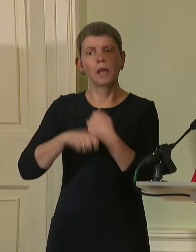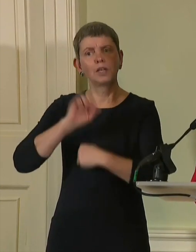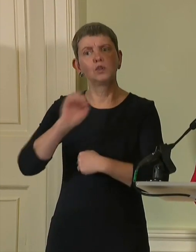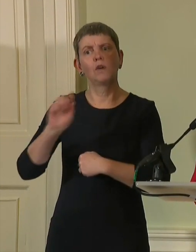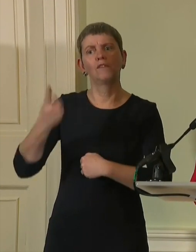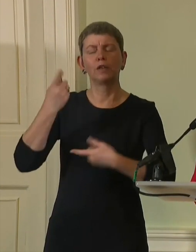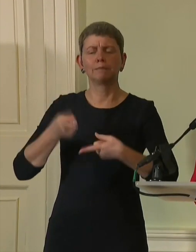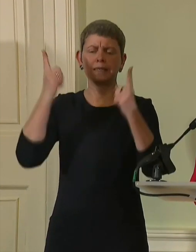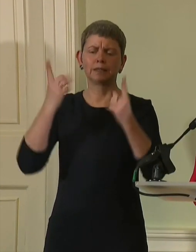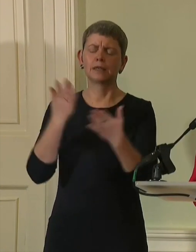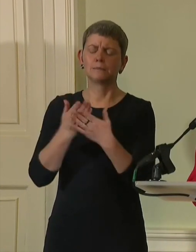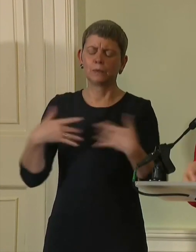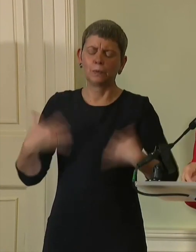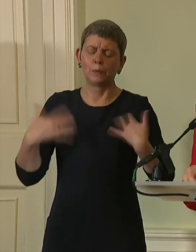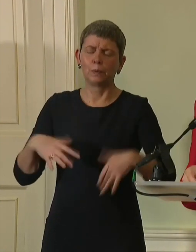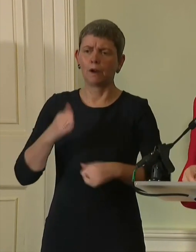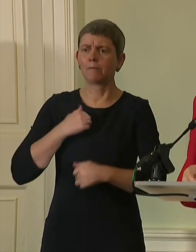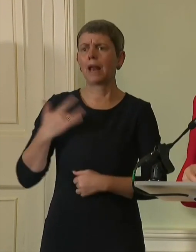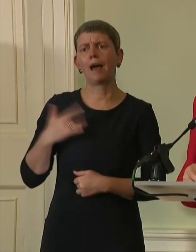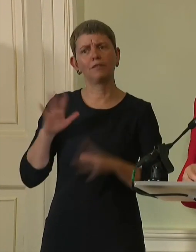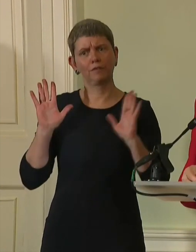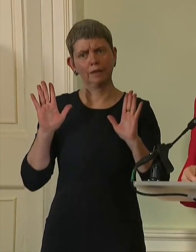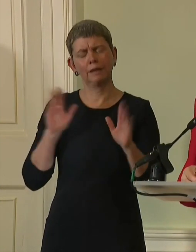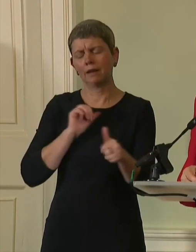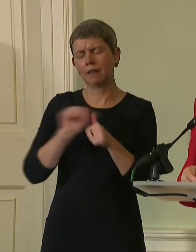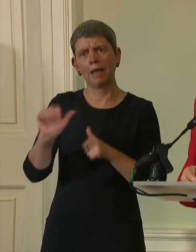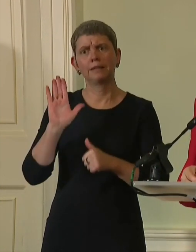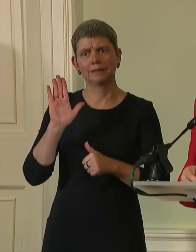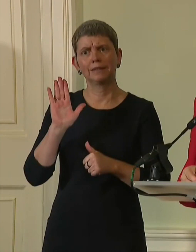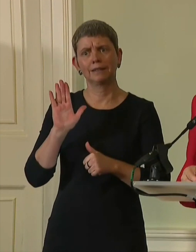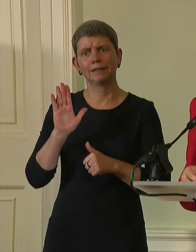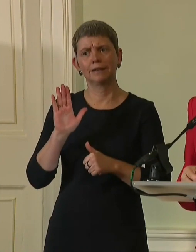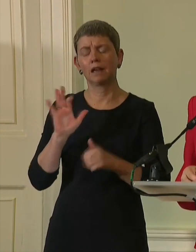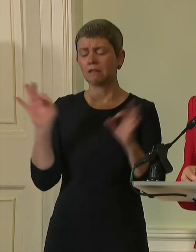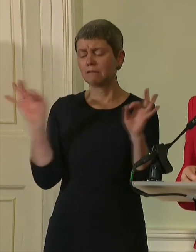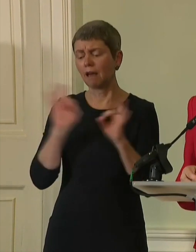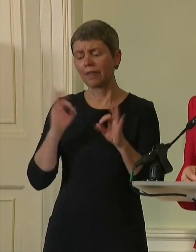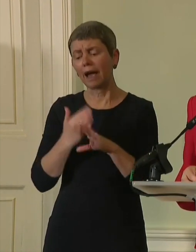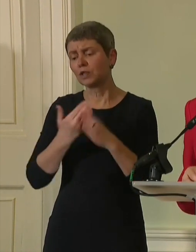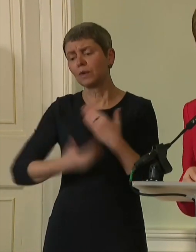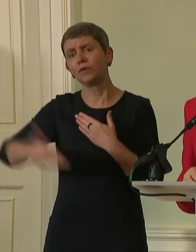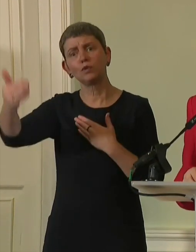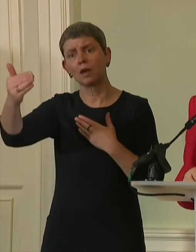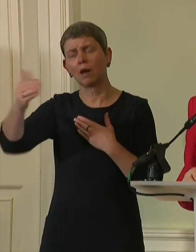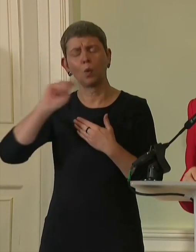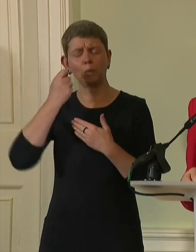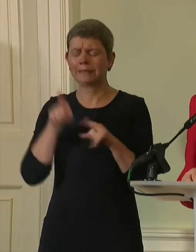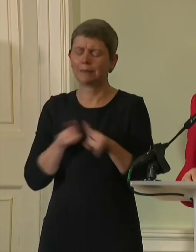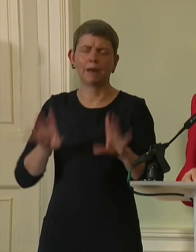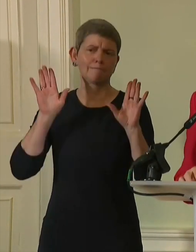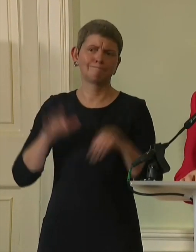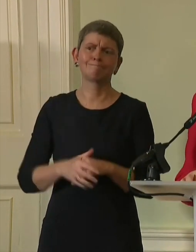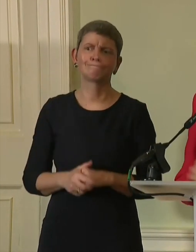privilege of my life. Nothing, absolutely nothing, I do in future will ever come anywhere